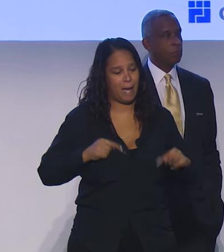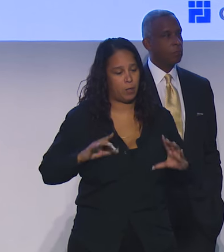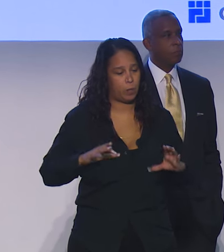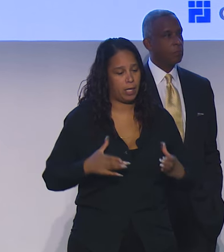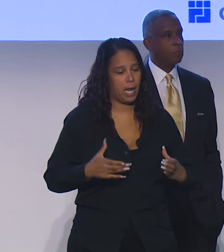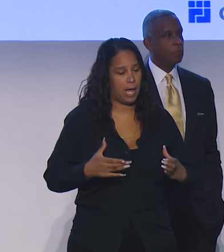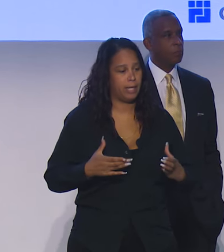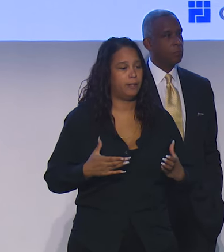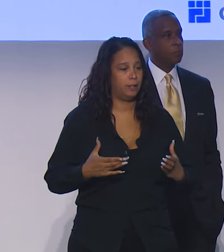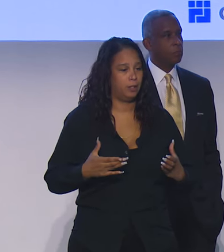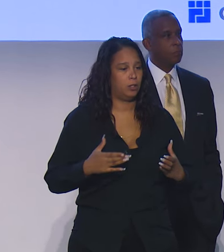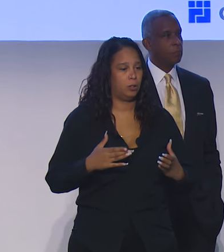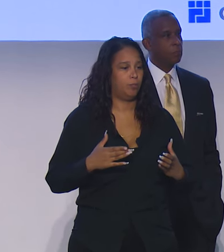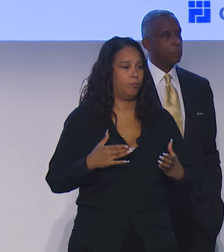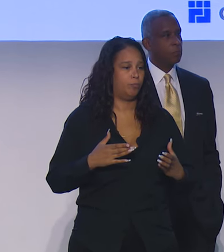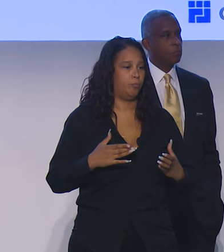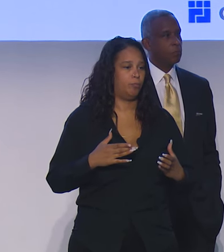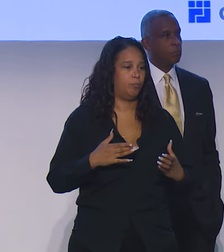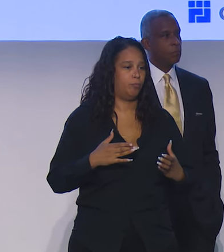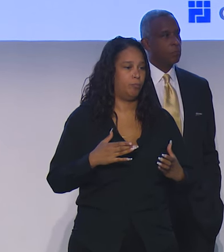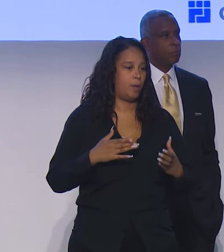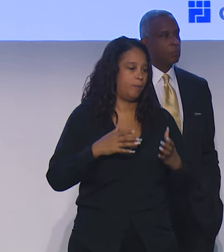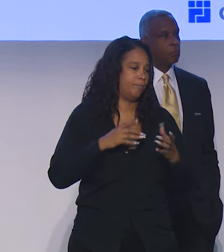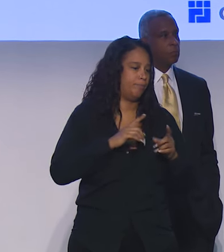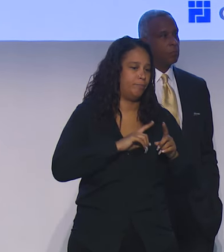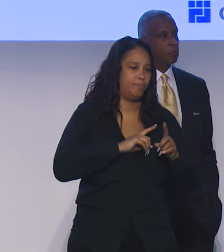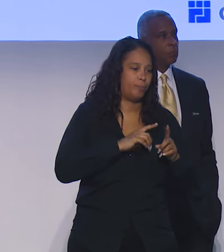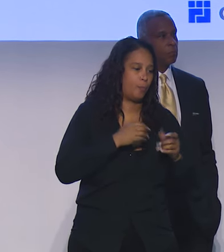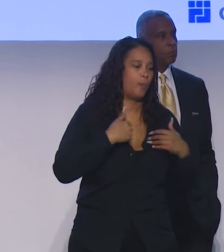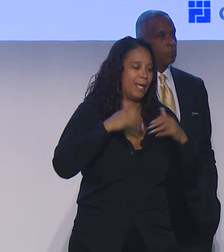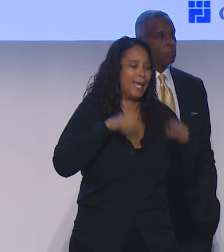common ground that allows us to create a political